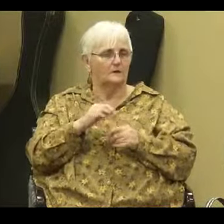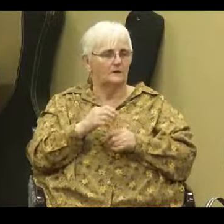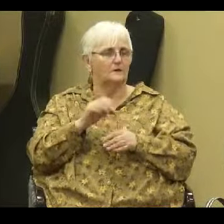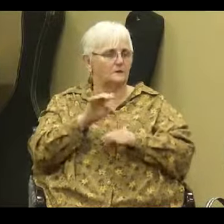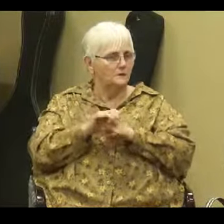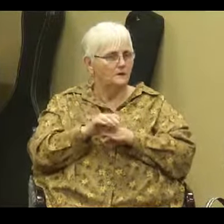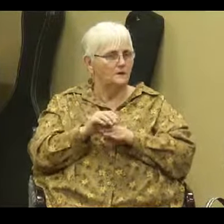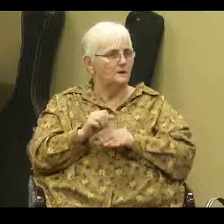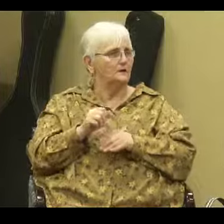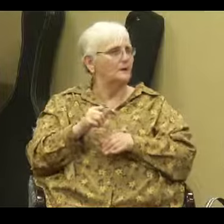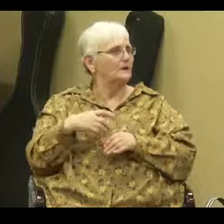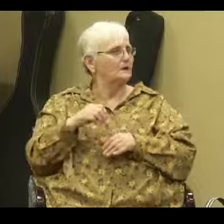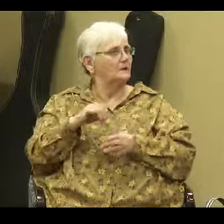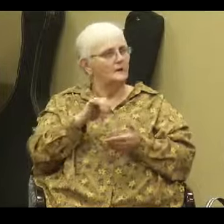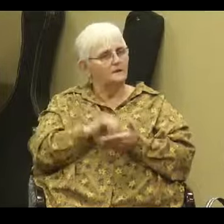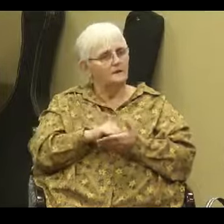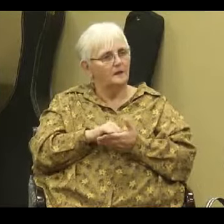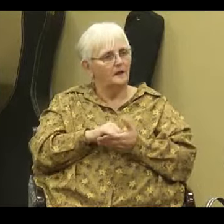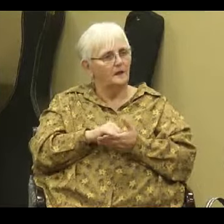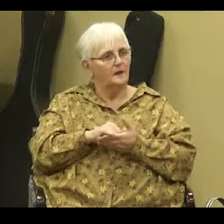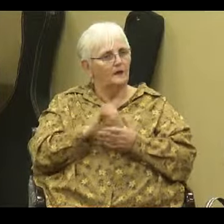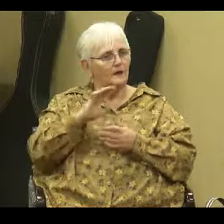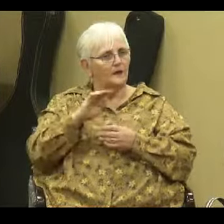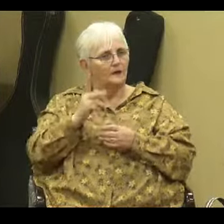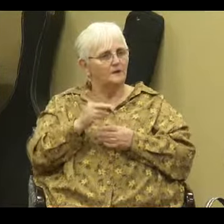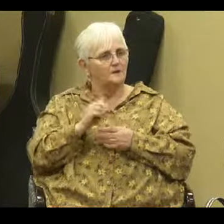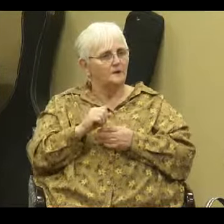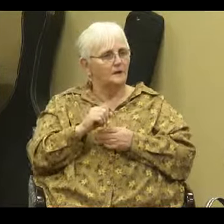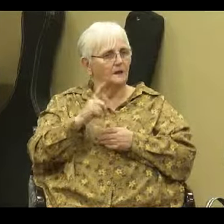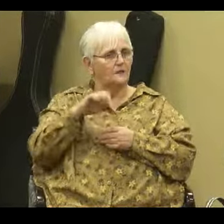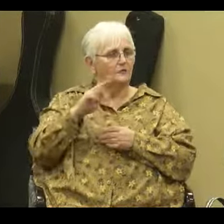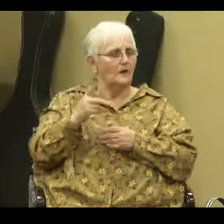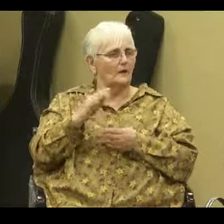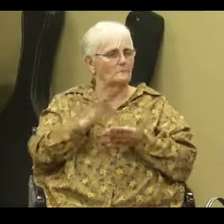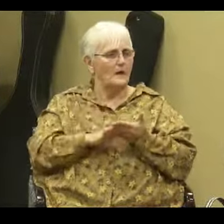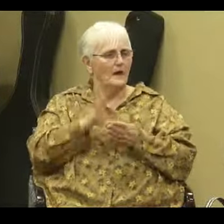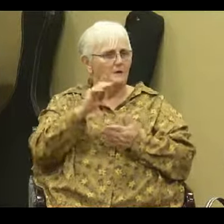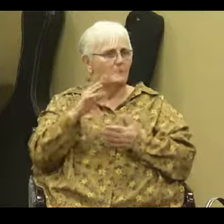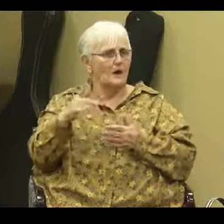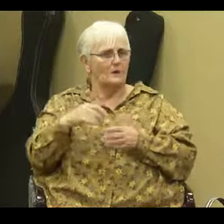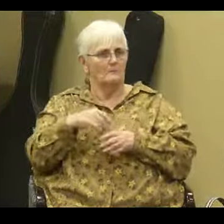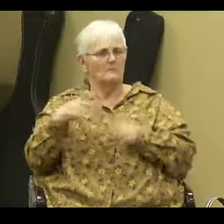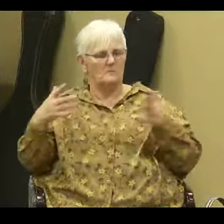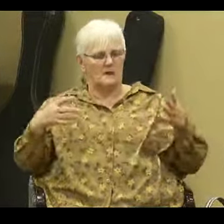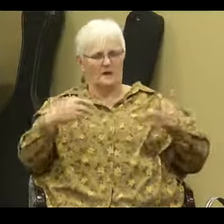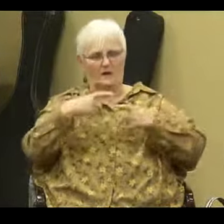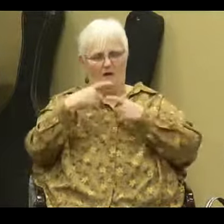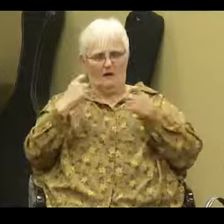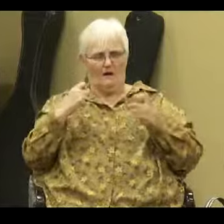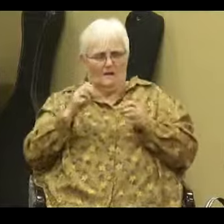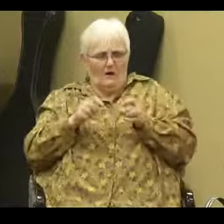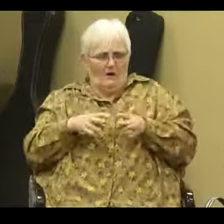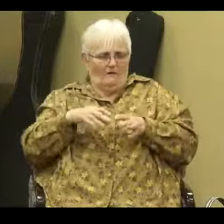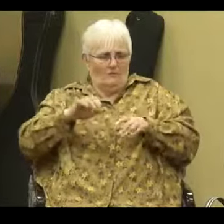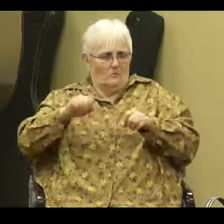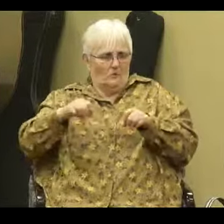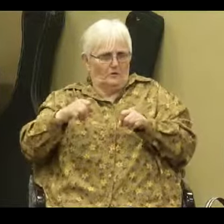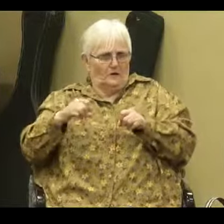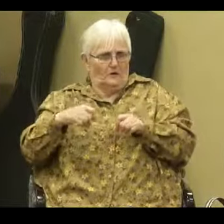like that chick trap bad Bob you know bad Bob this big old ugly awful biker amen